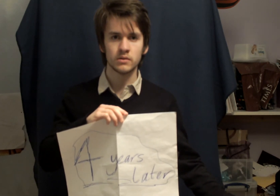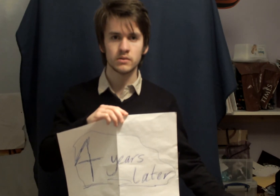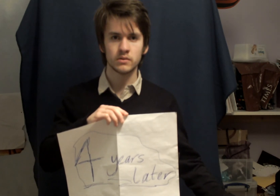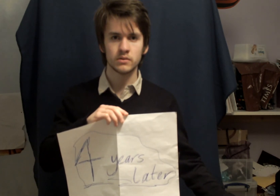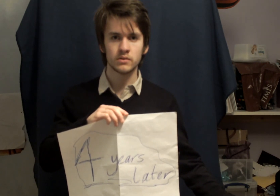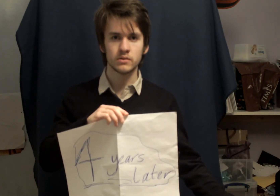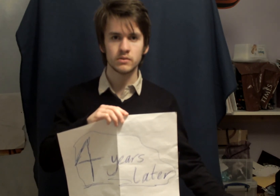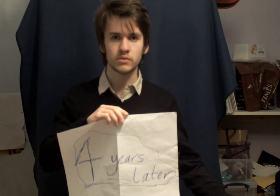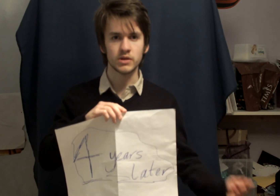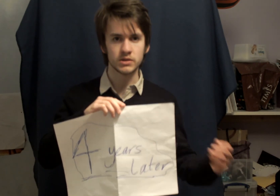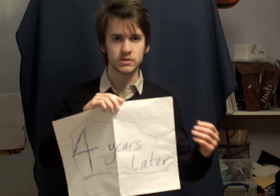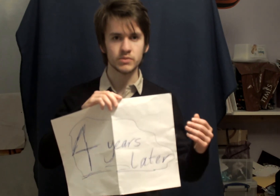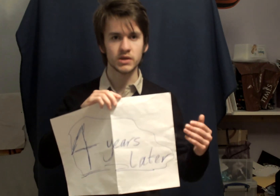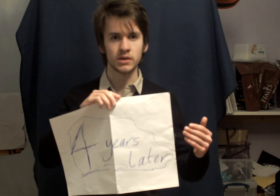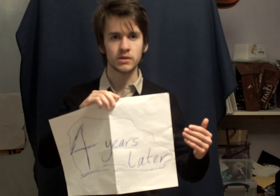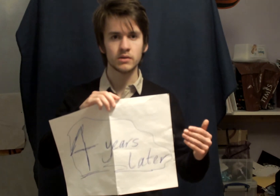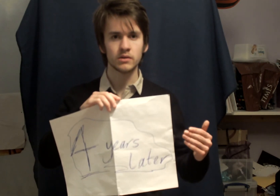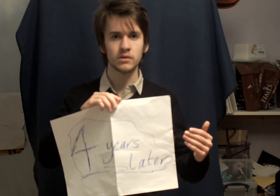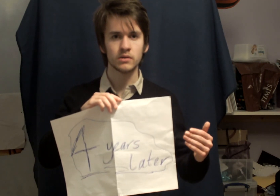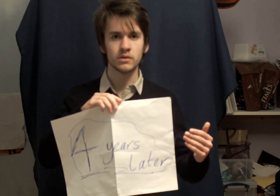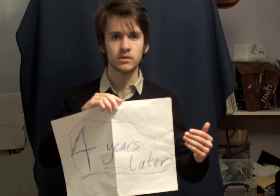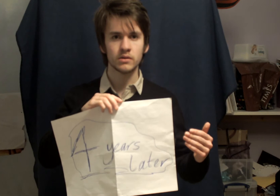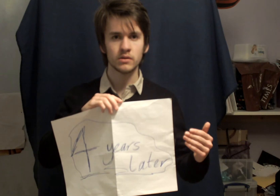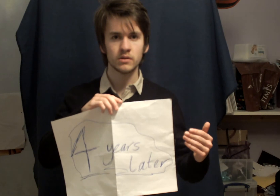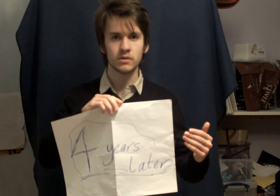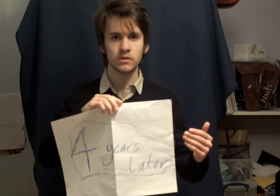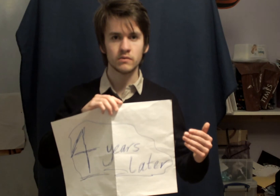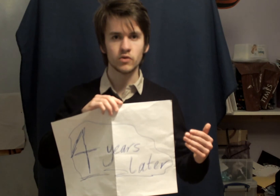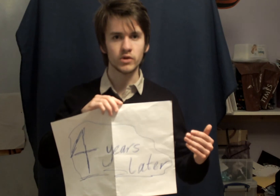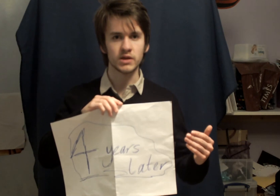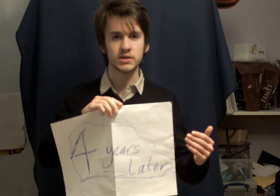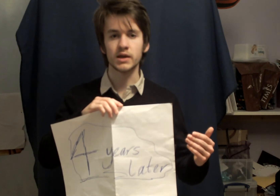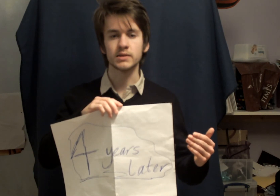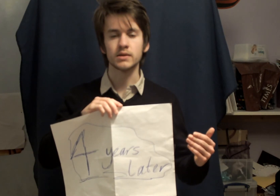but this is me four years later